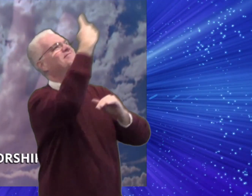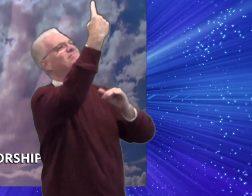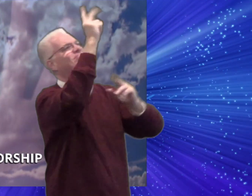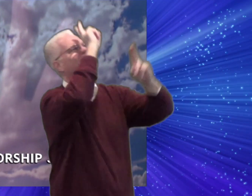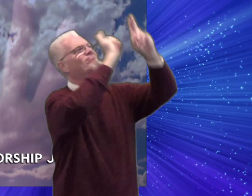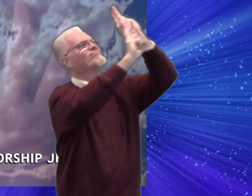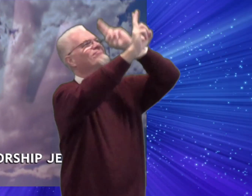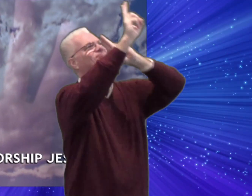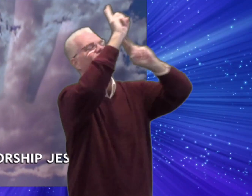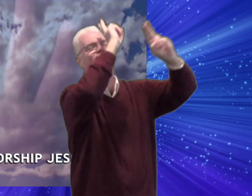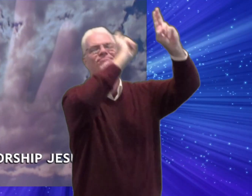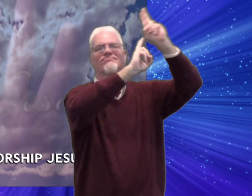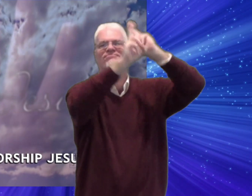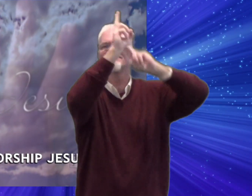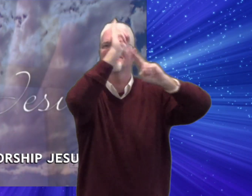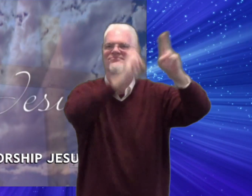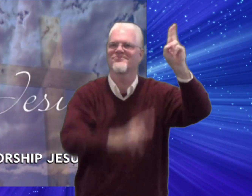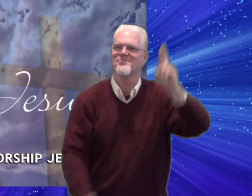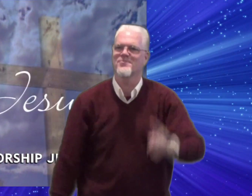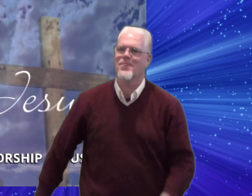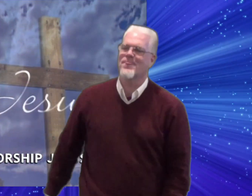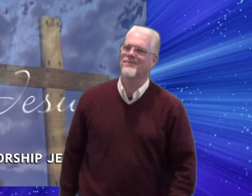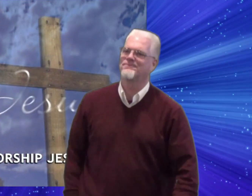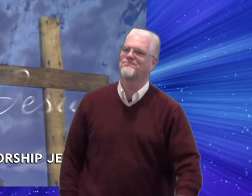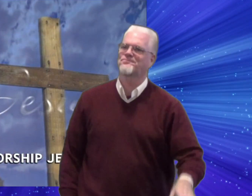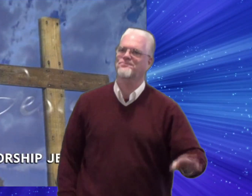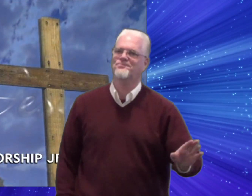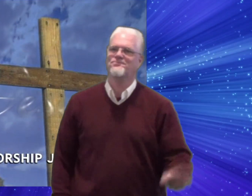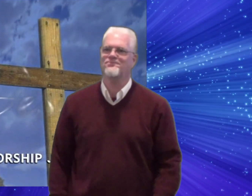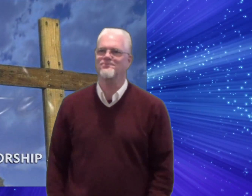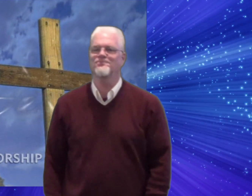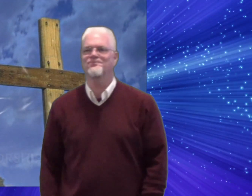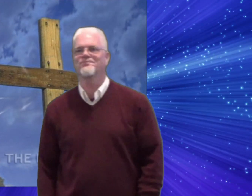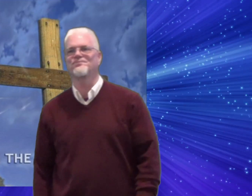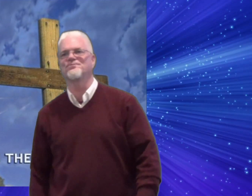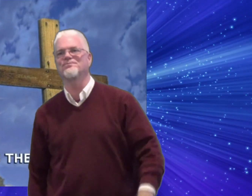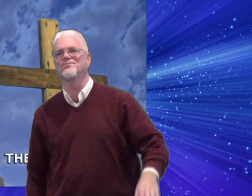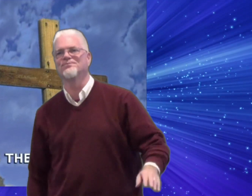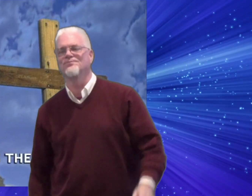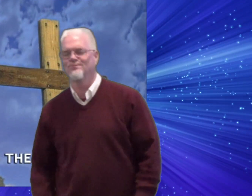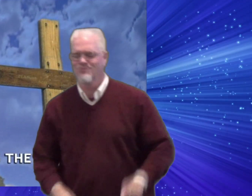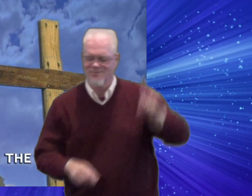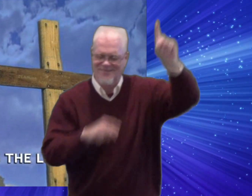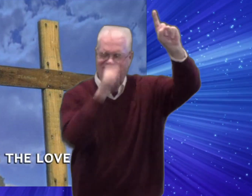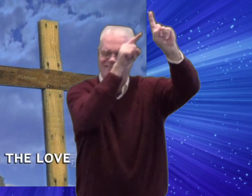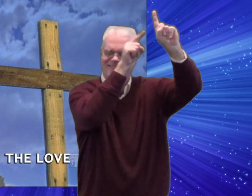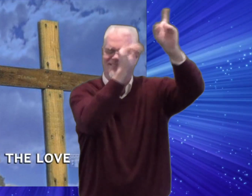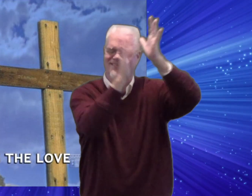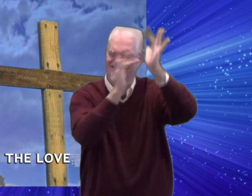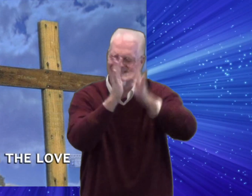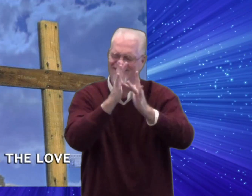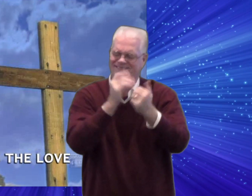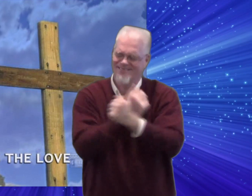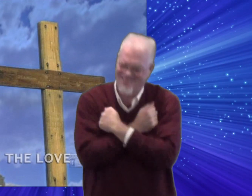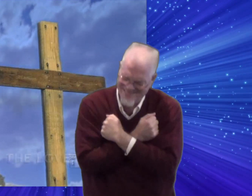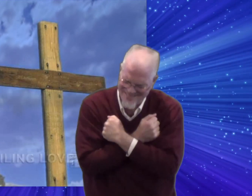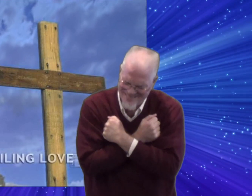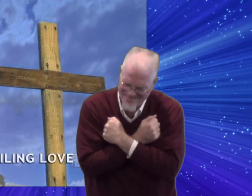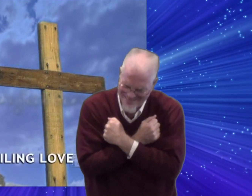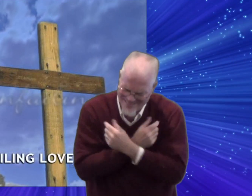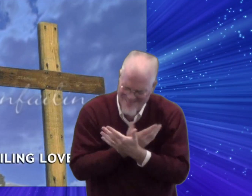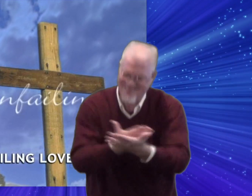Jesus He is the love